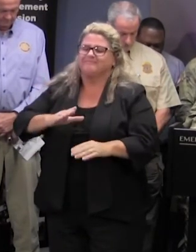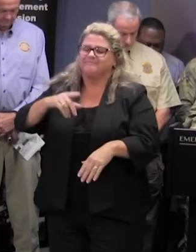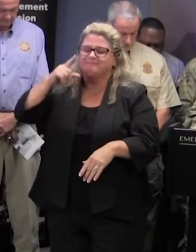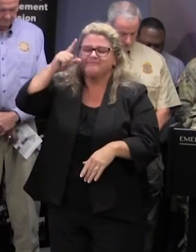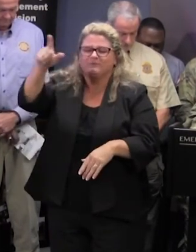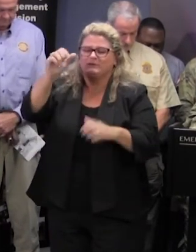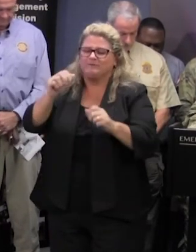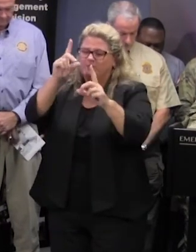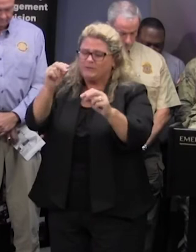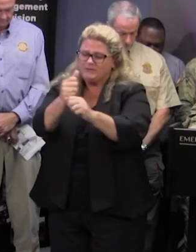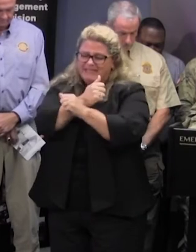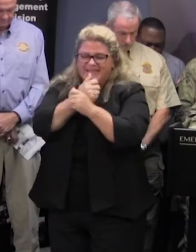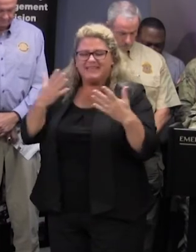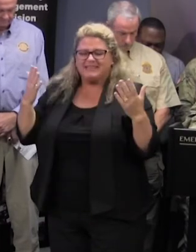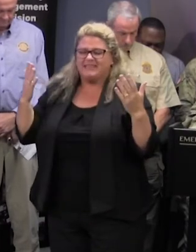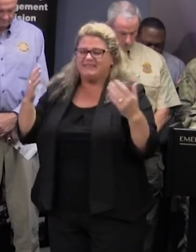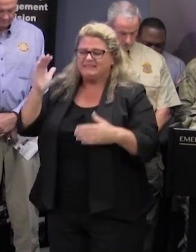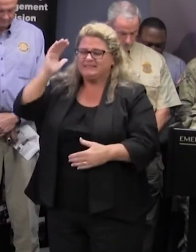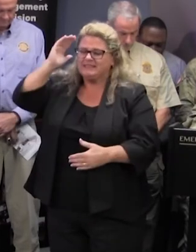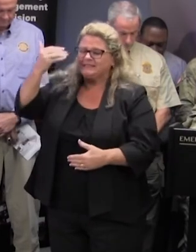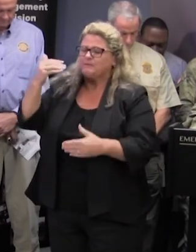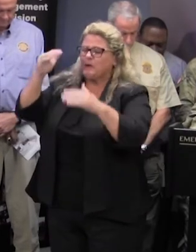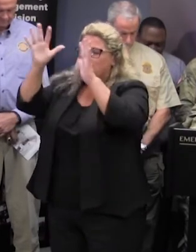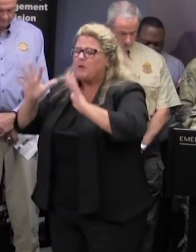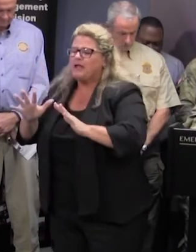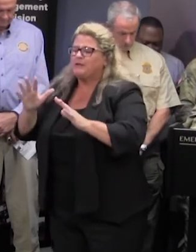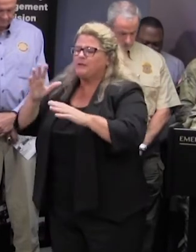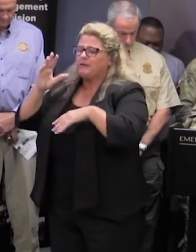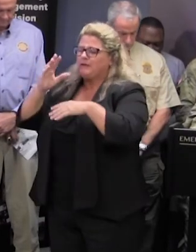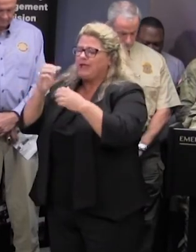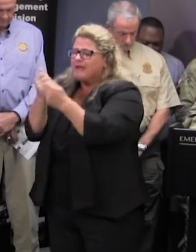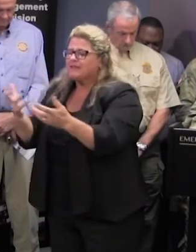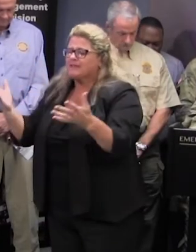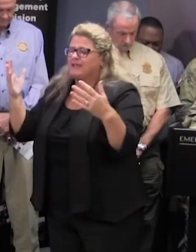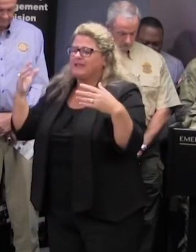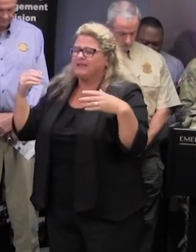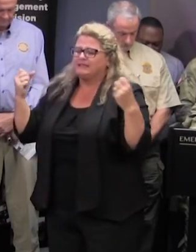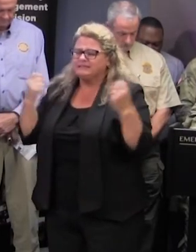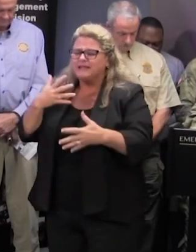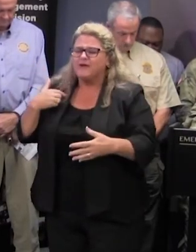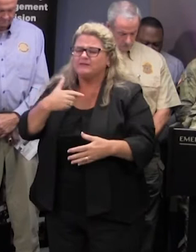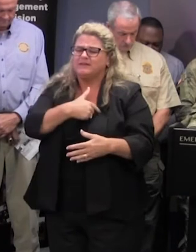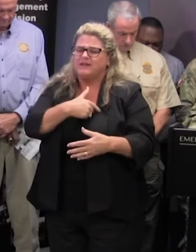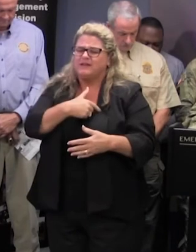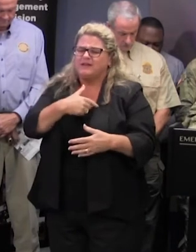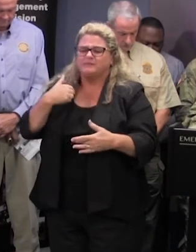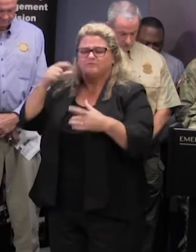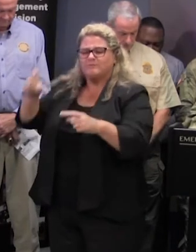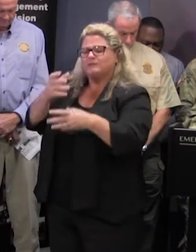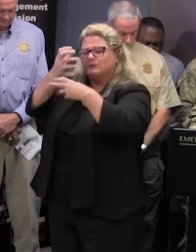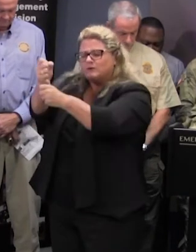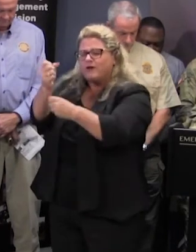and even when nature seems to wreak havoc upon our lives we have to put our trust in you we thank